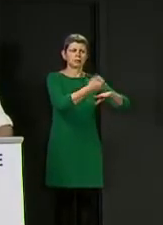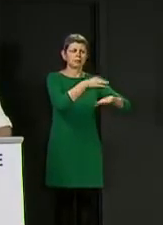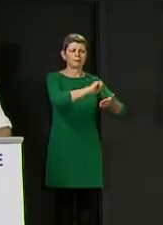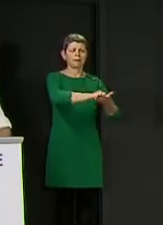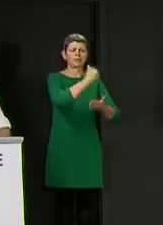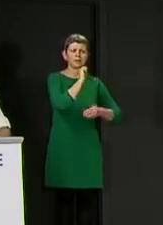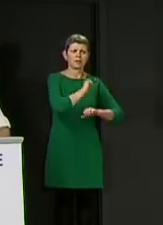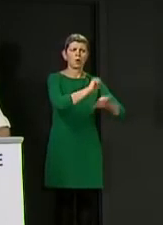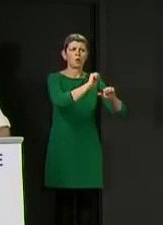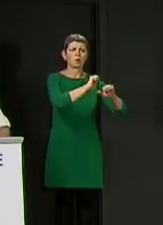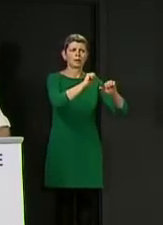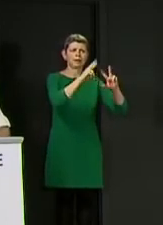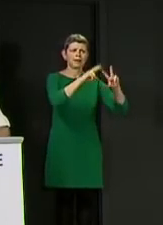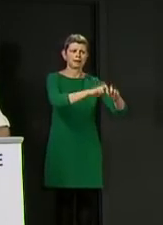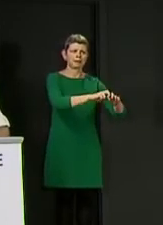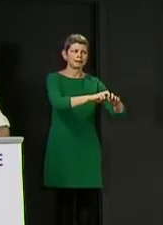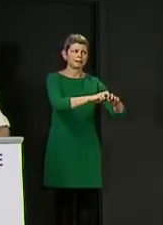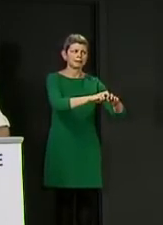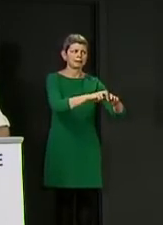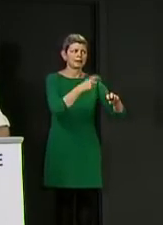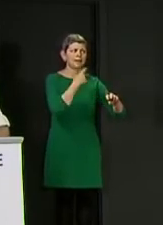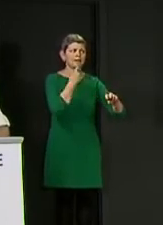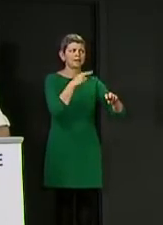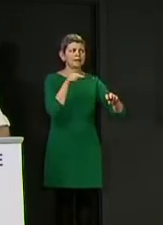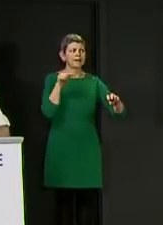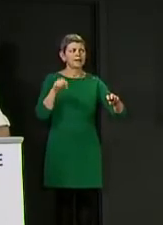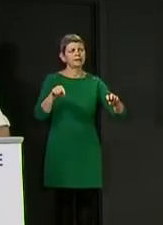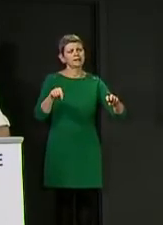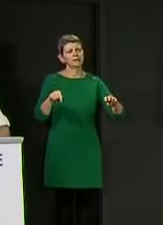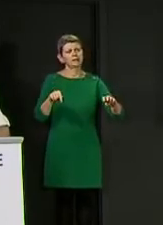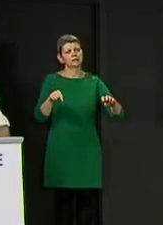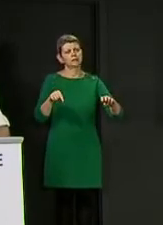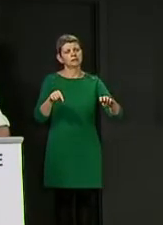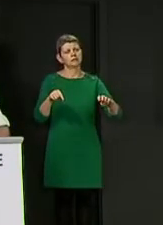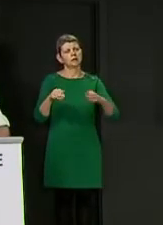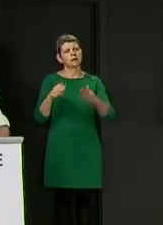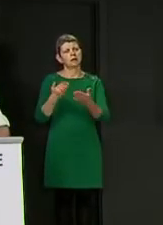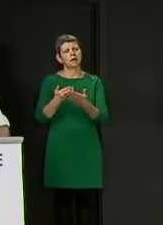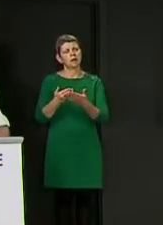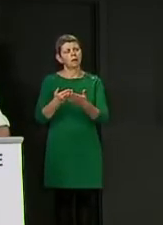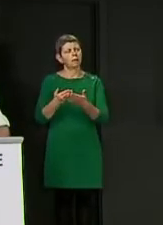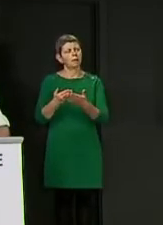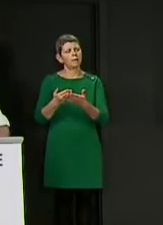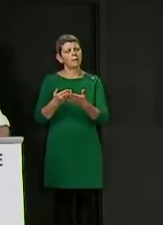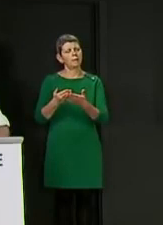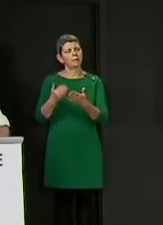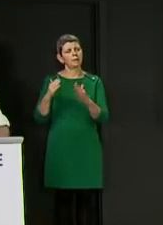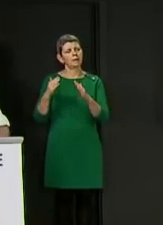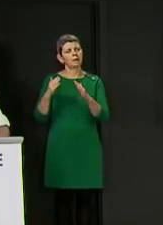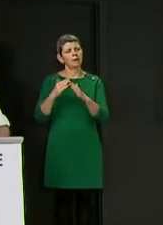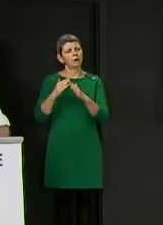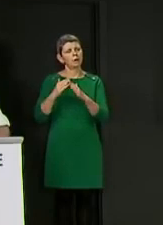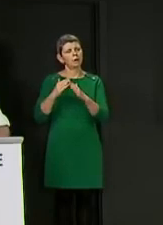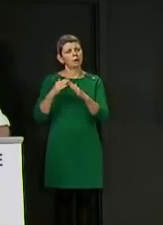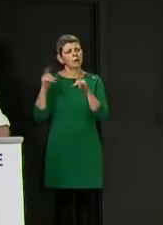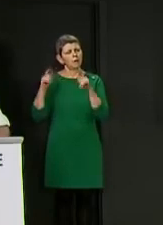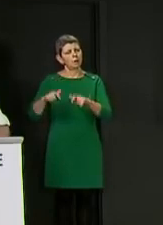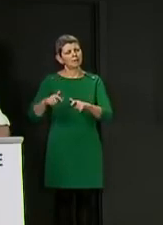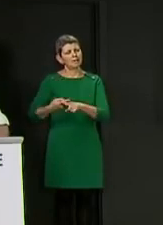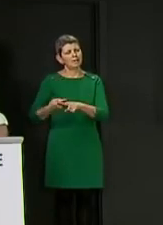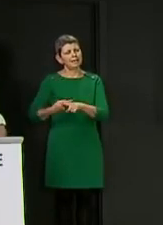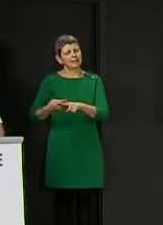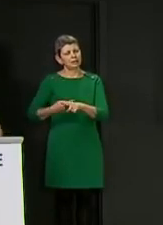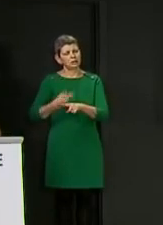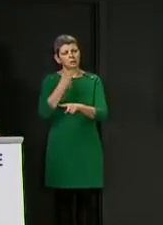easing of lockdown in England meant we could be lagging behind on some measures in Scotland, like consumer demand and the housing market.